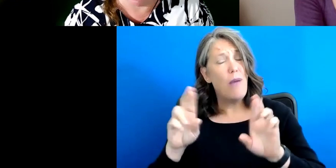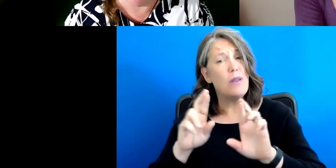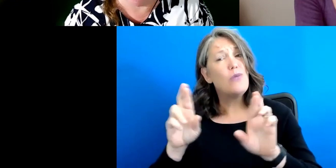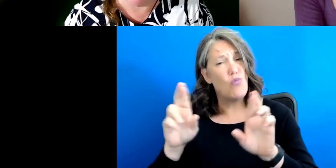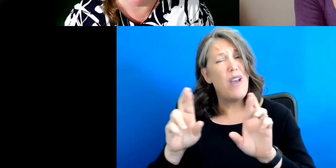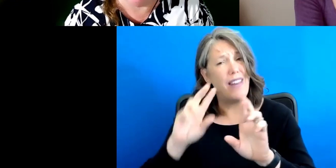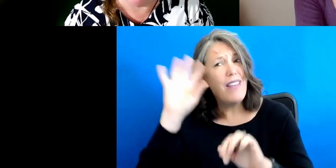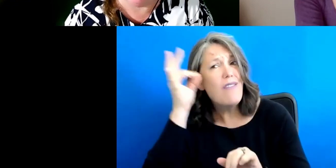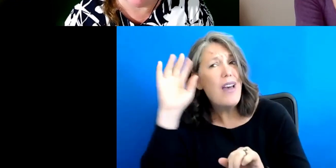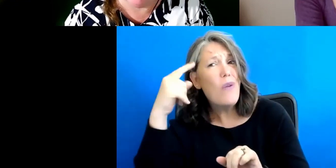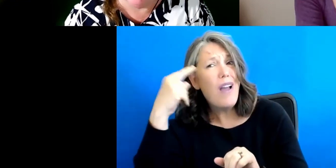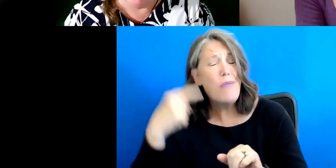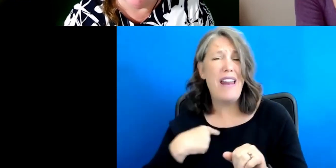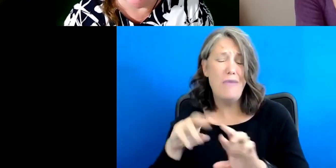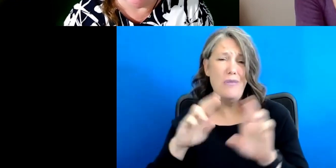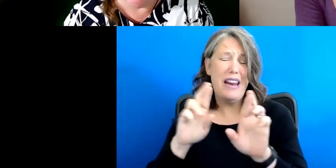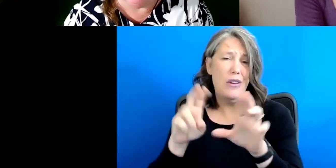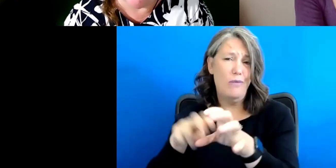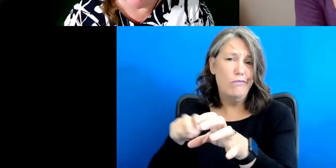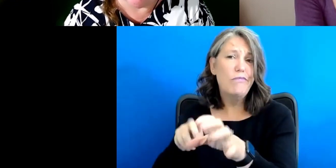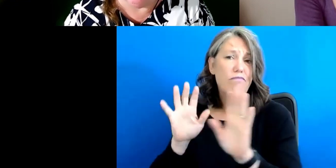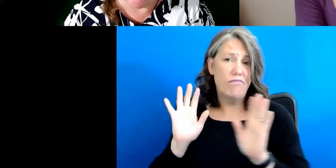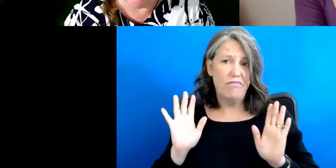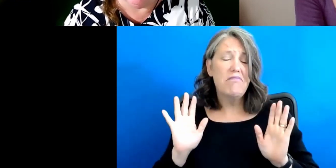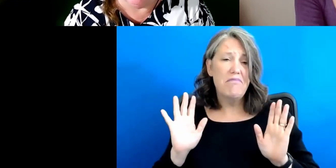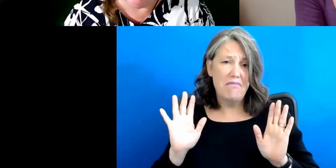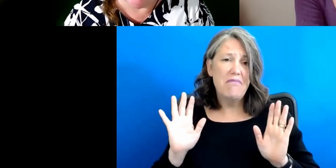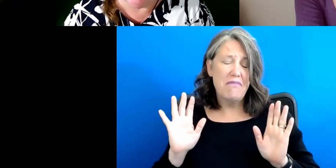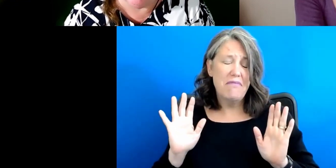the federal government and, you know,